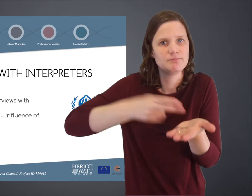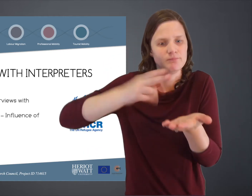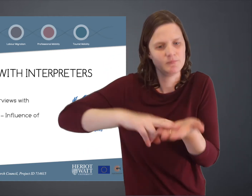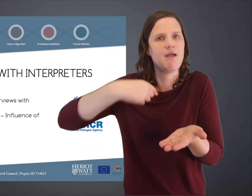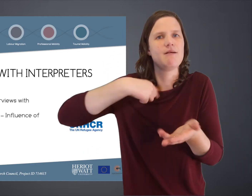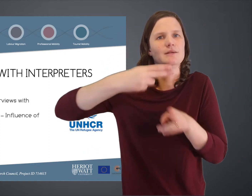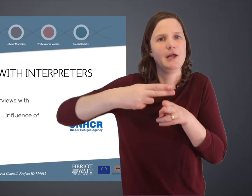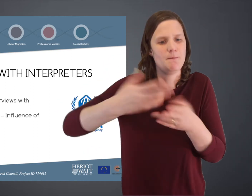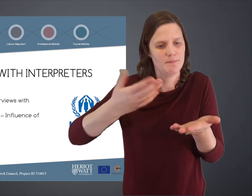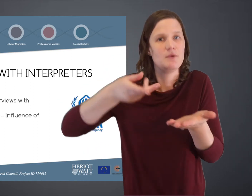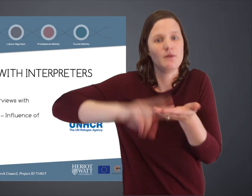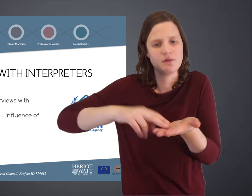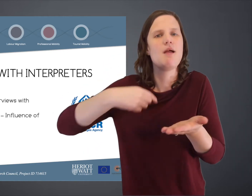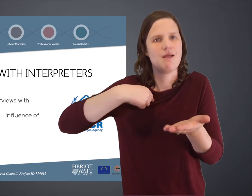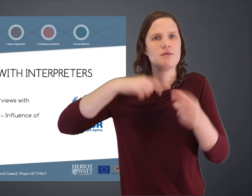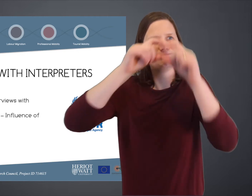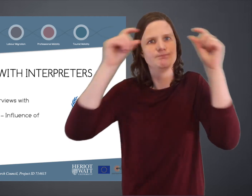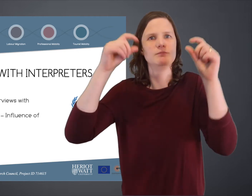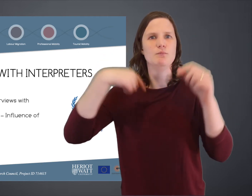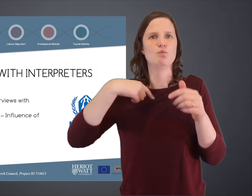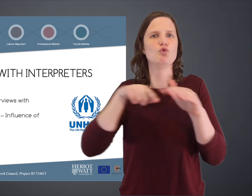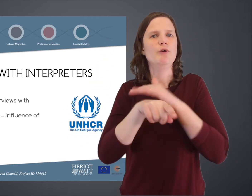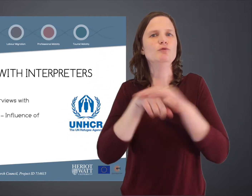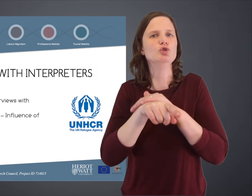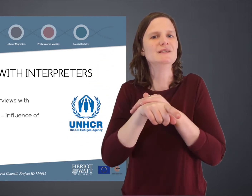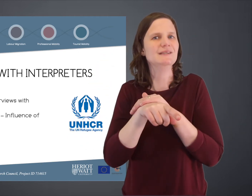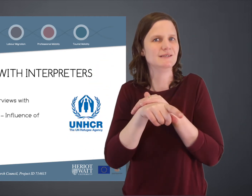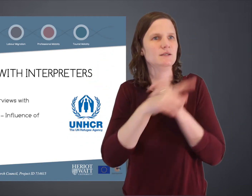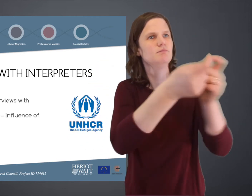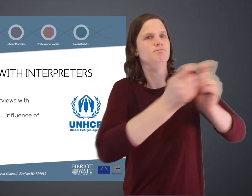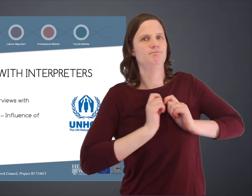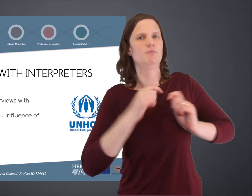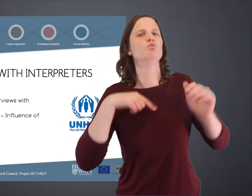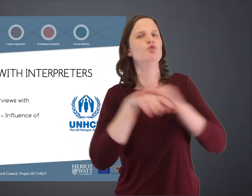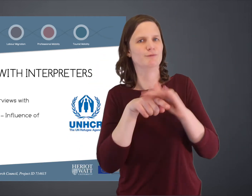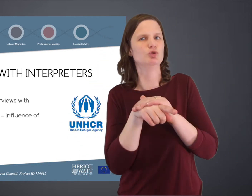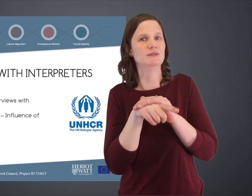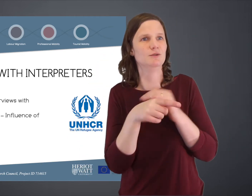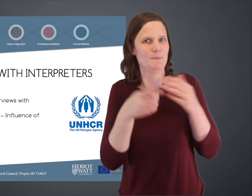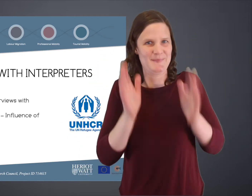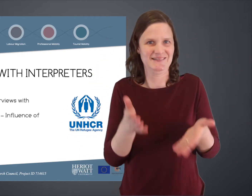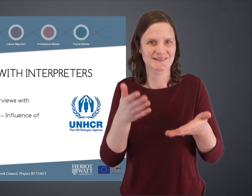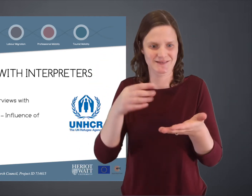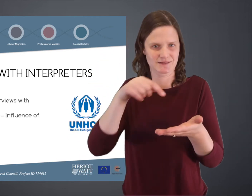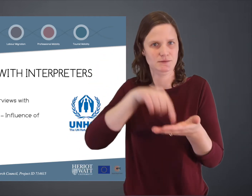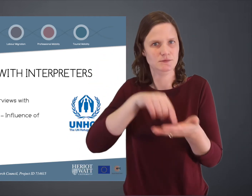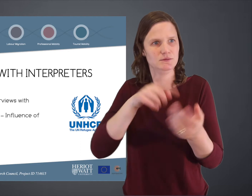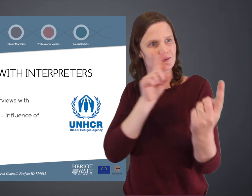of the United Nations who registers their name and details and assigns them the official status of being a refugee in the camp.